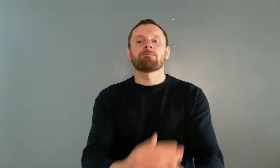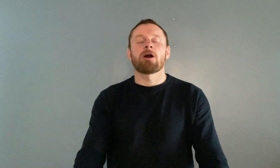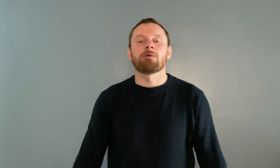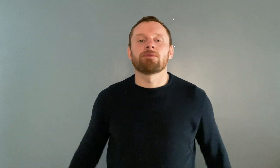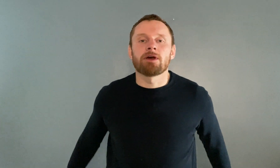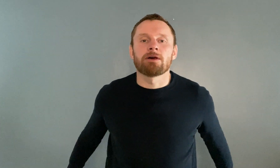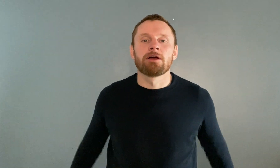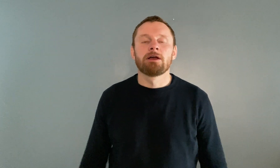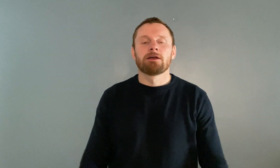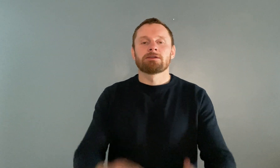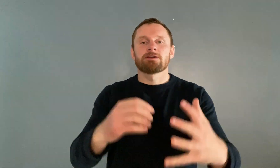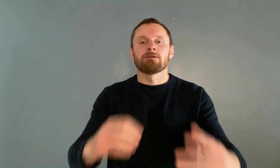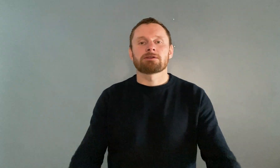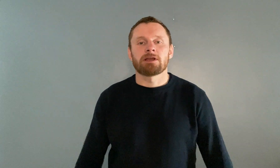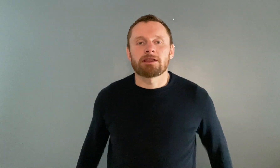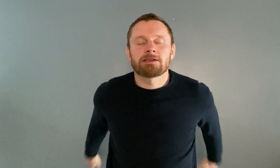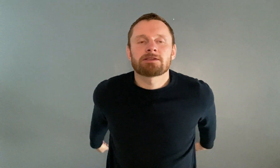the palm of the other so it looks like this